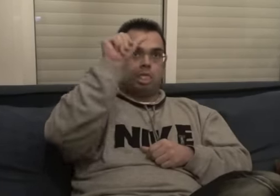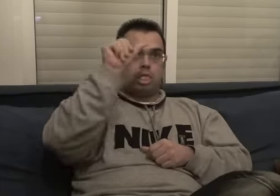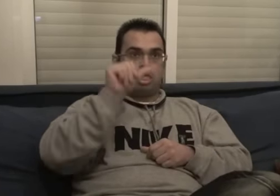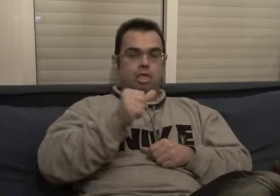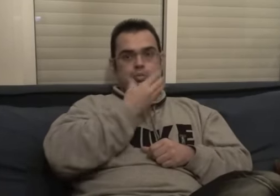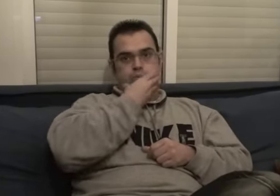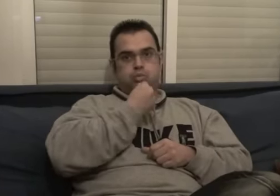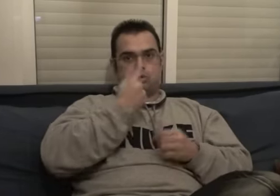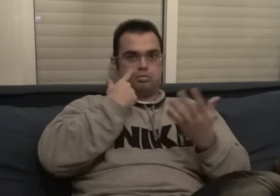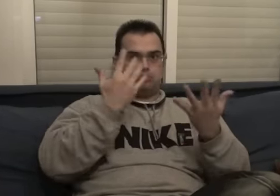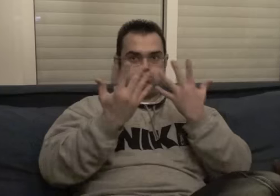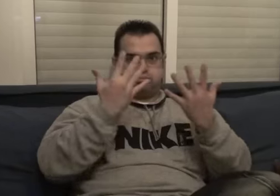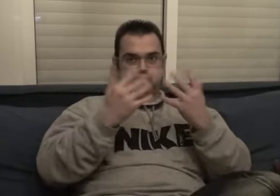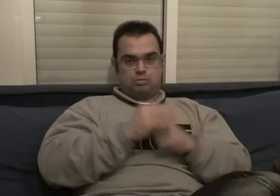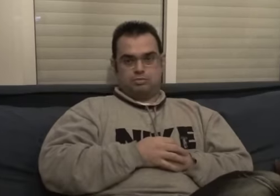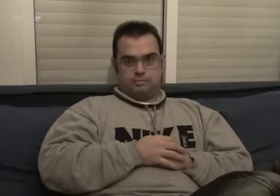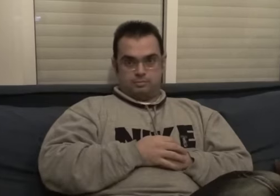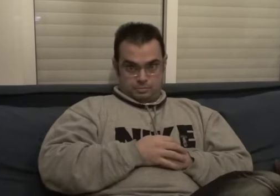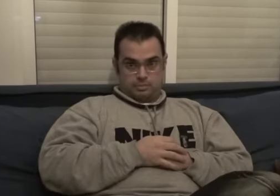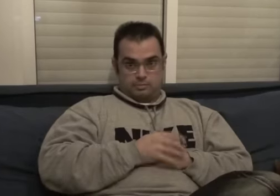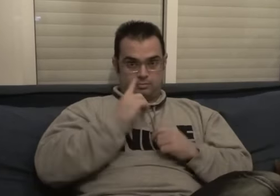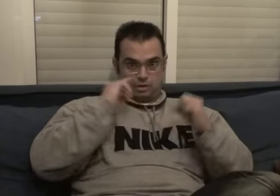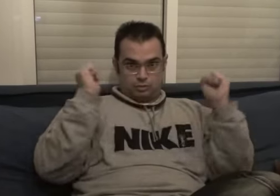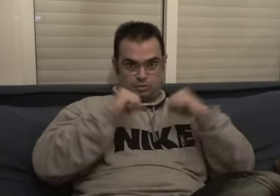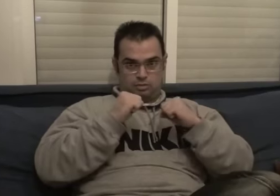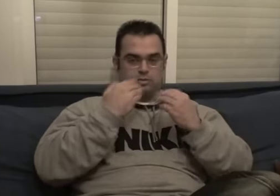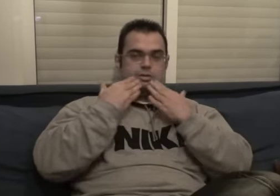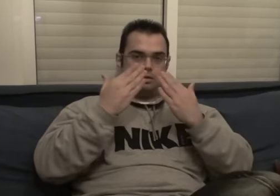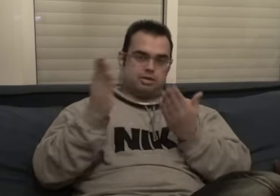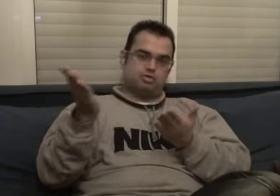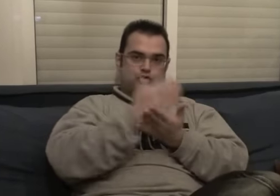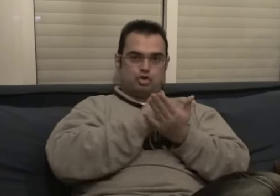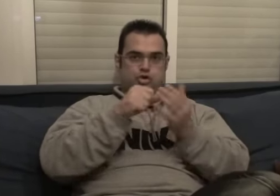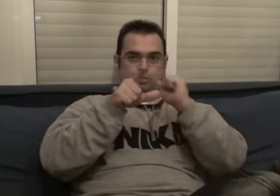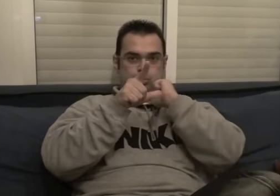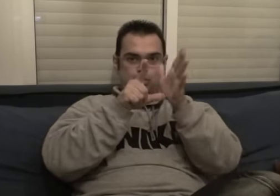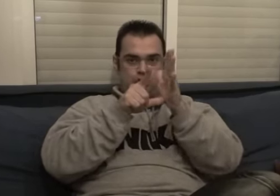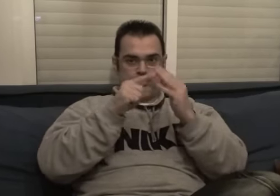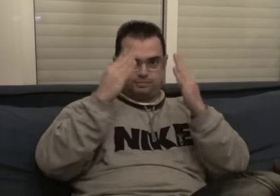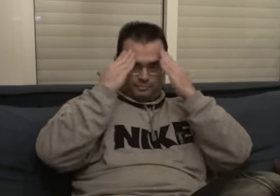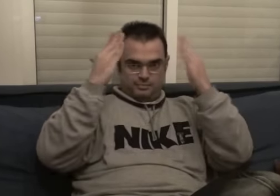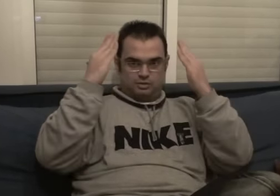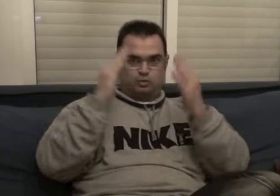view. I forgot, I'm closing, closing, closing, closing.